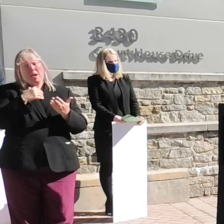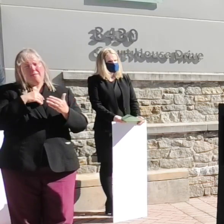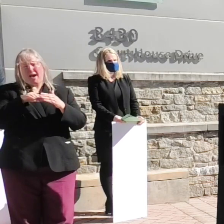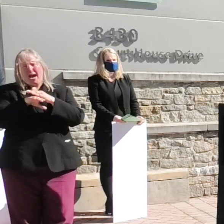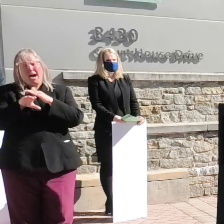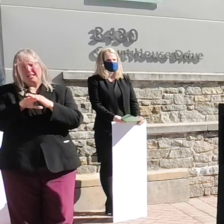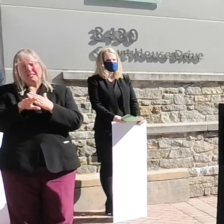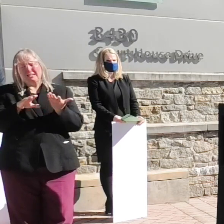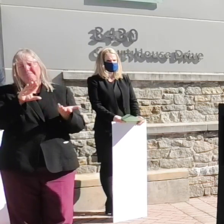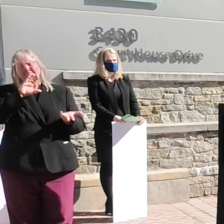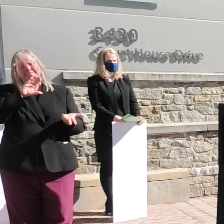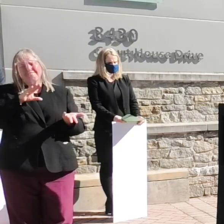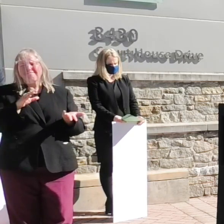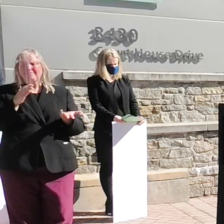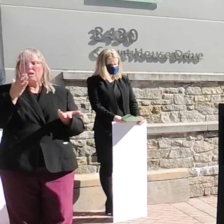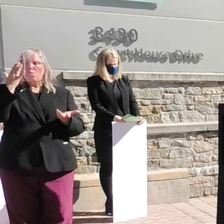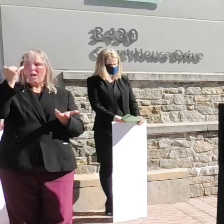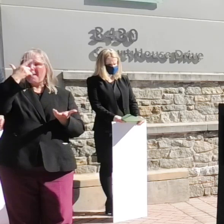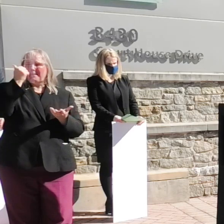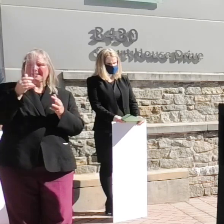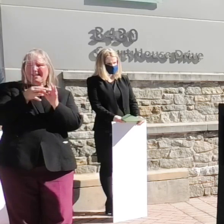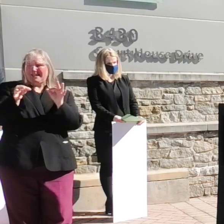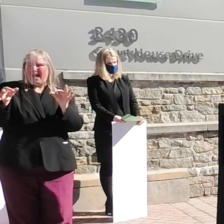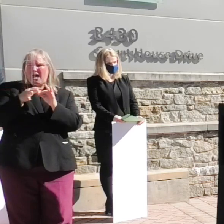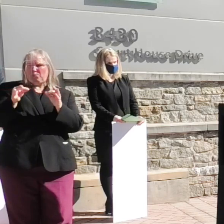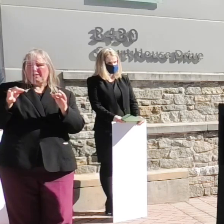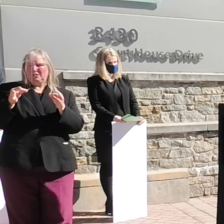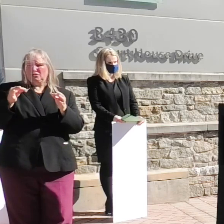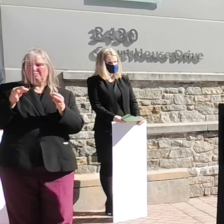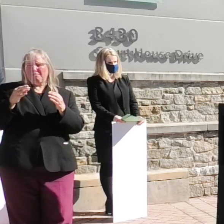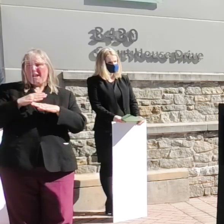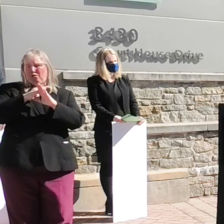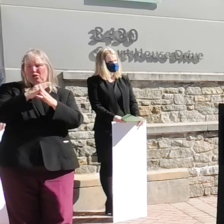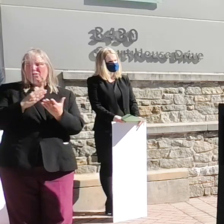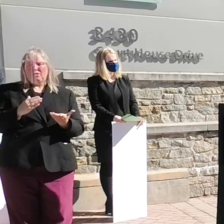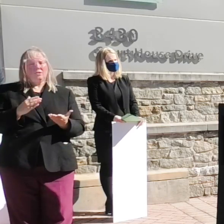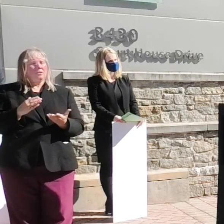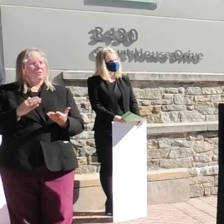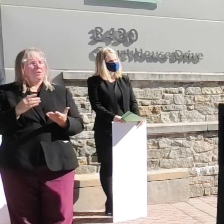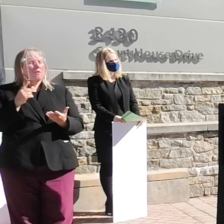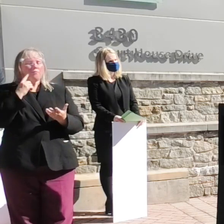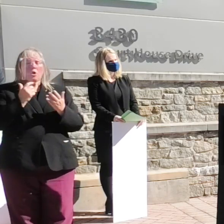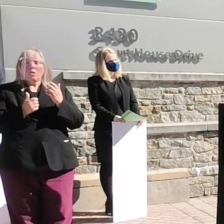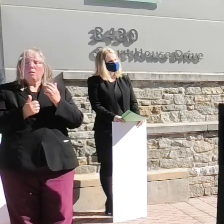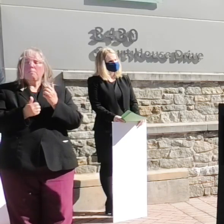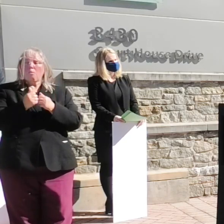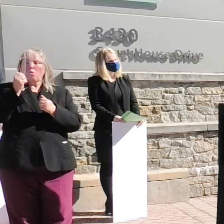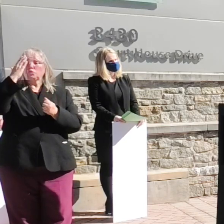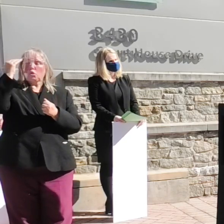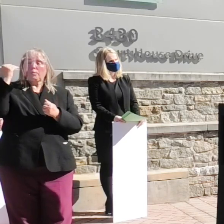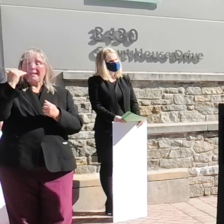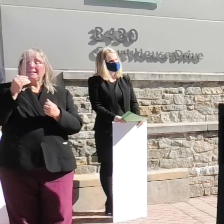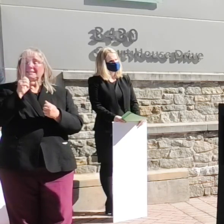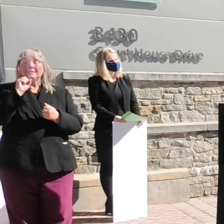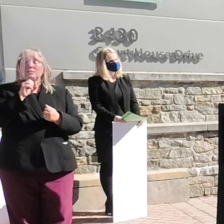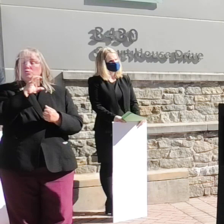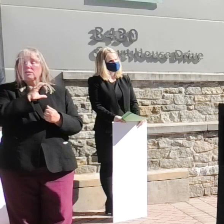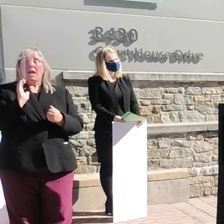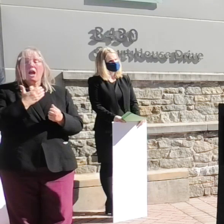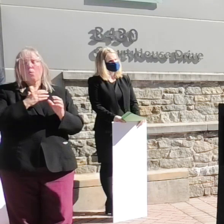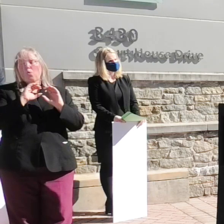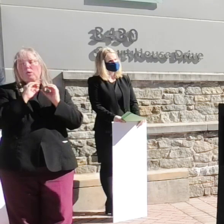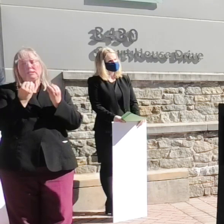access because of their language of area for the most of Korean seniors our organization